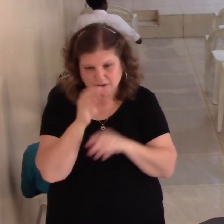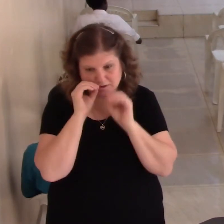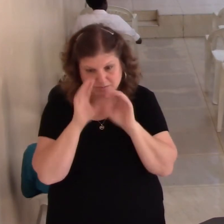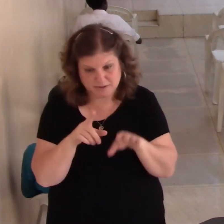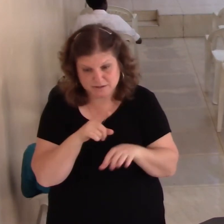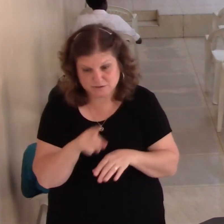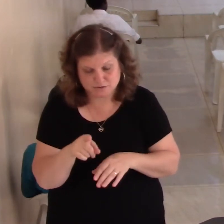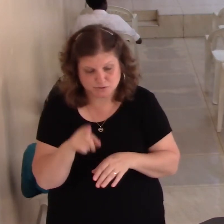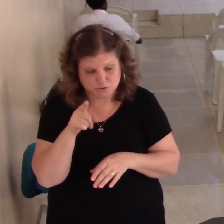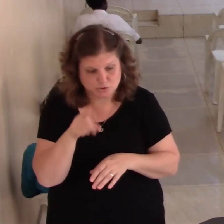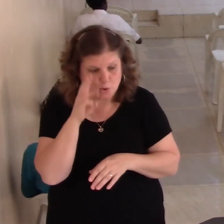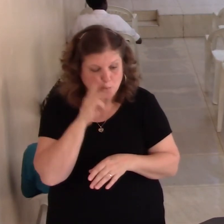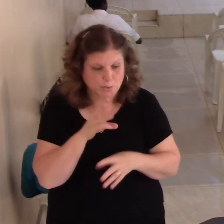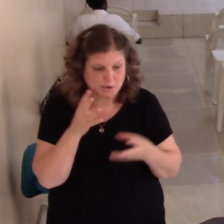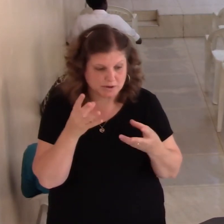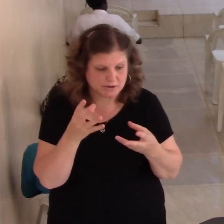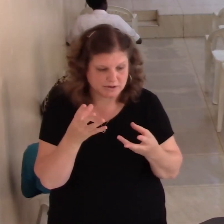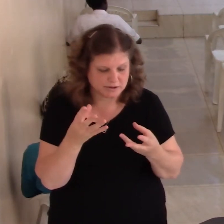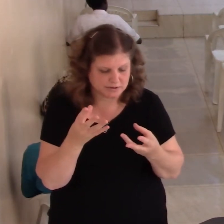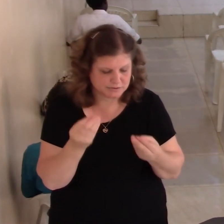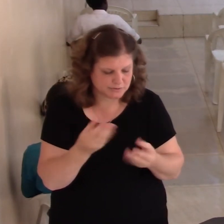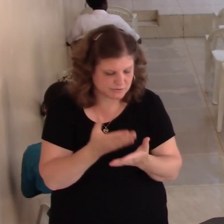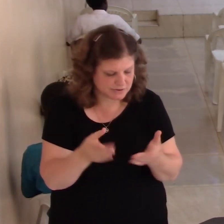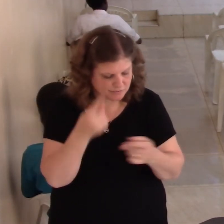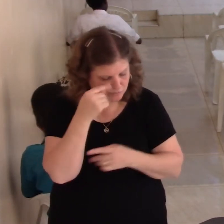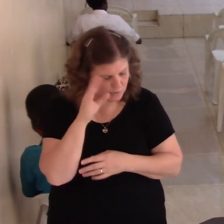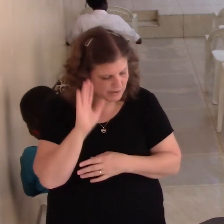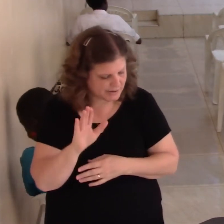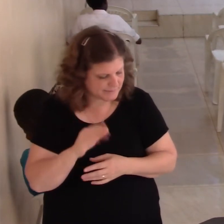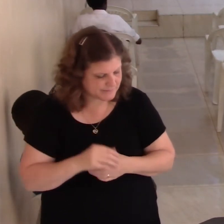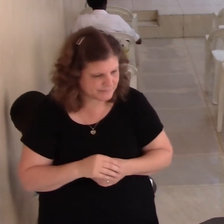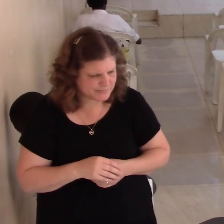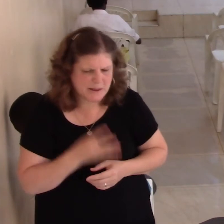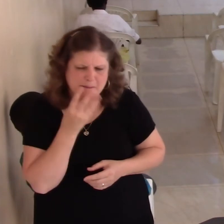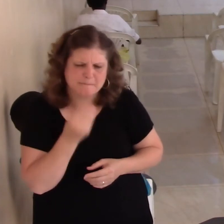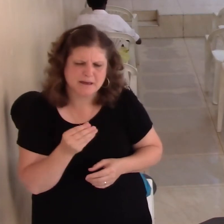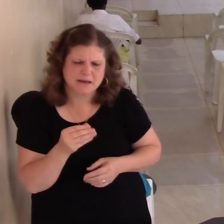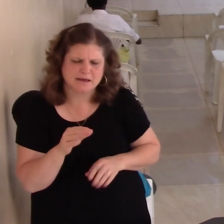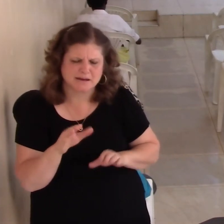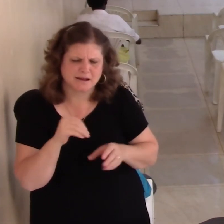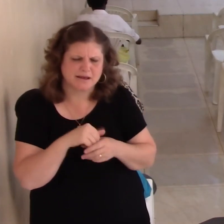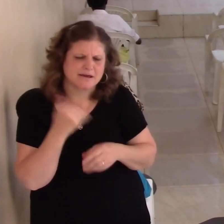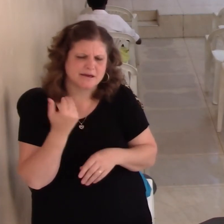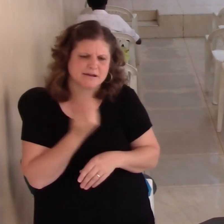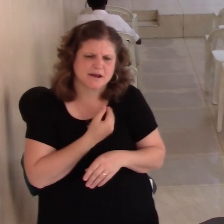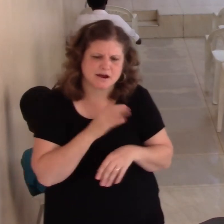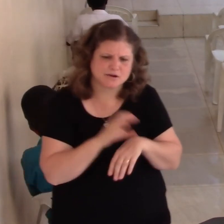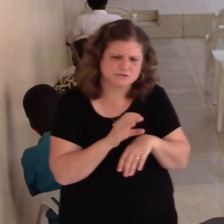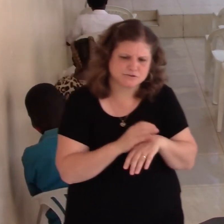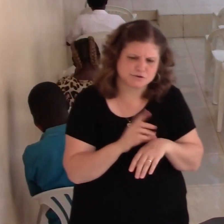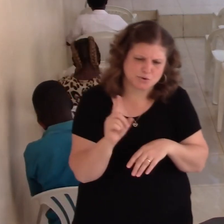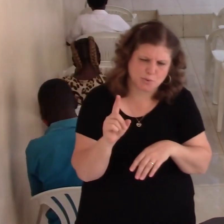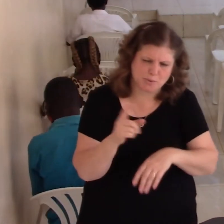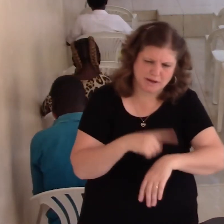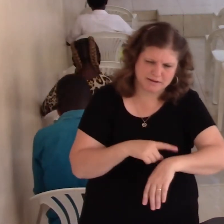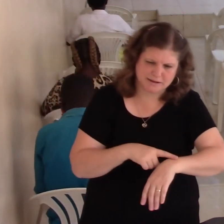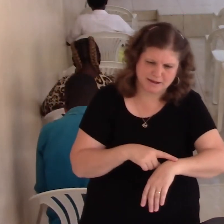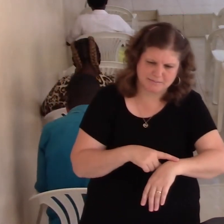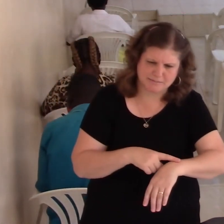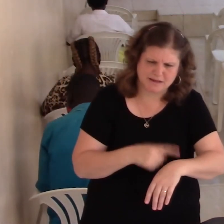Huh? There was a man in our church one time saying, Pastor, pray for me. I'm trying to get this shot, and I can get this shot. I want to